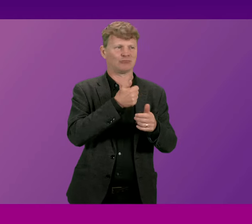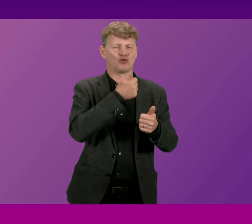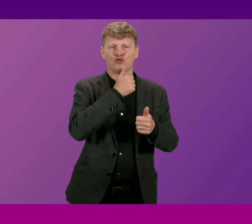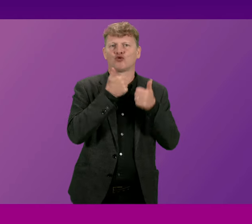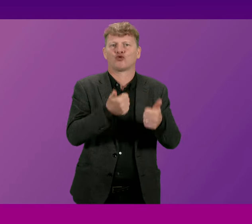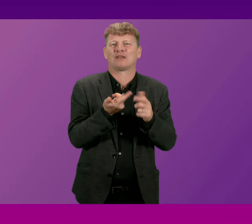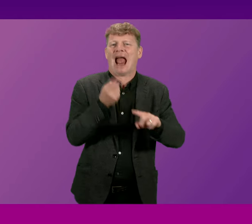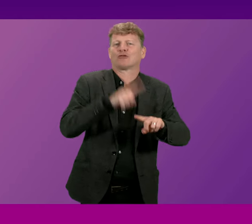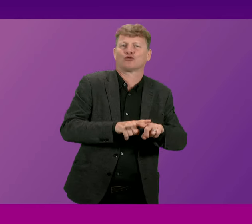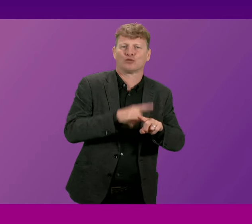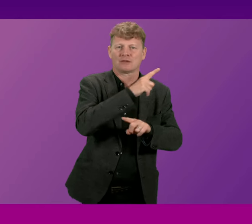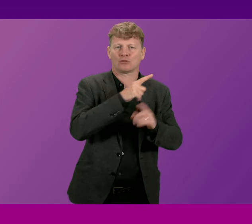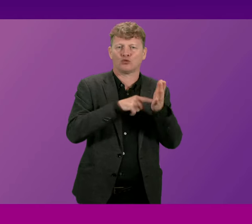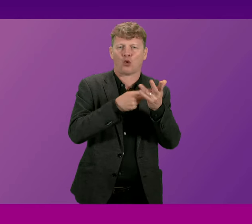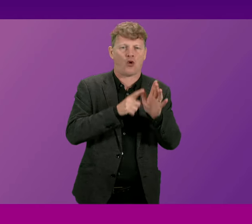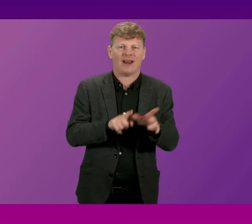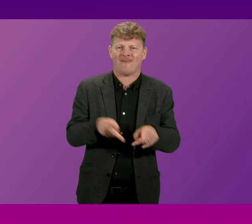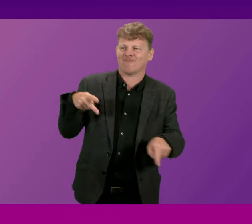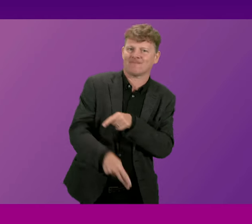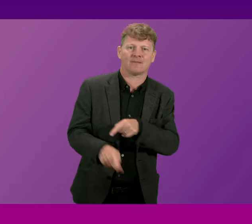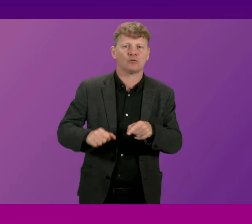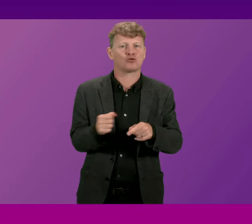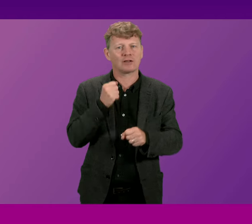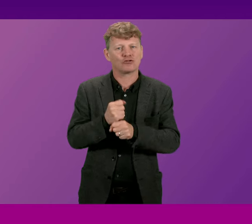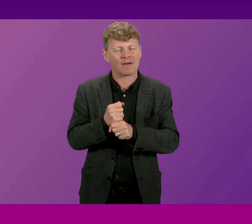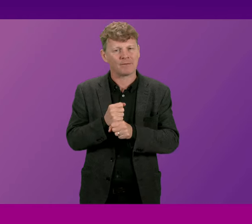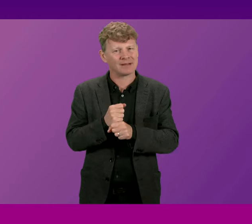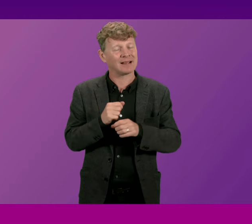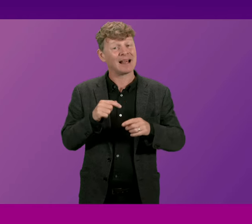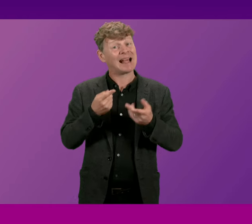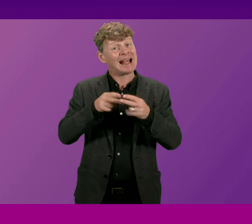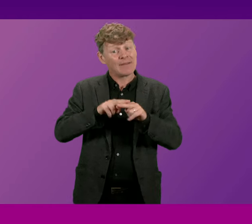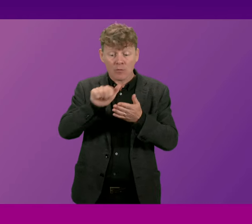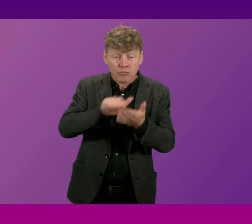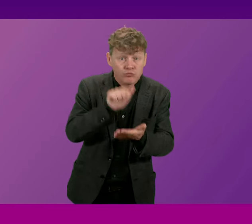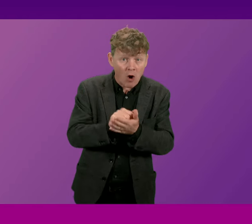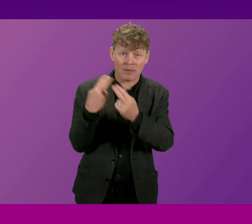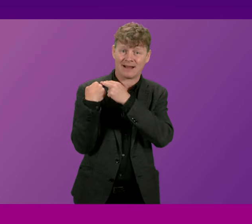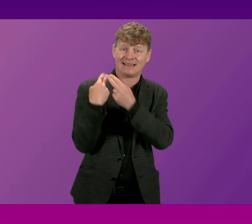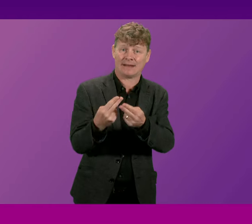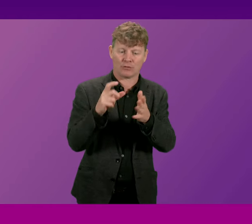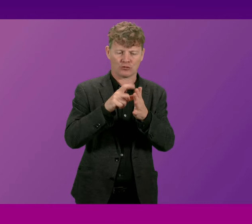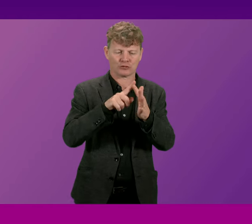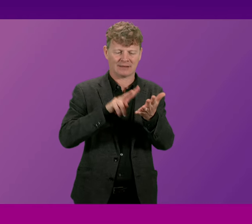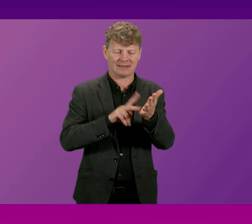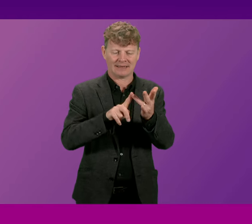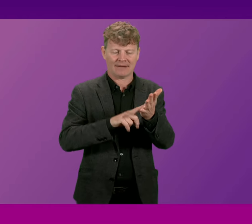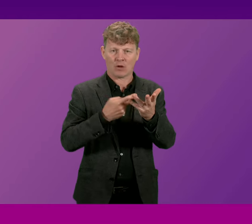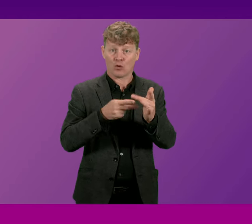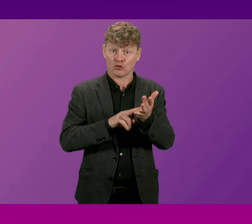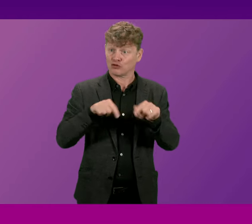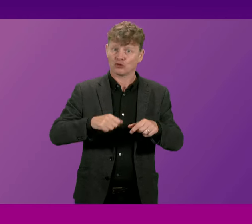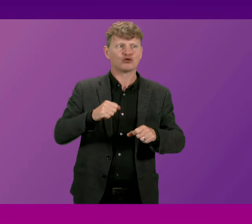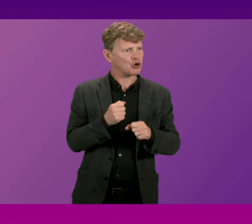and where you have proper and effective devolution this Parliament should have the responsibility to take forward those